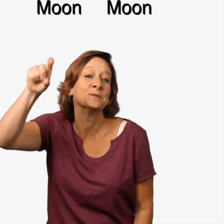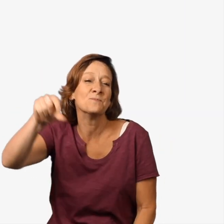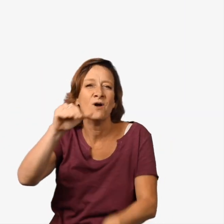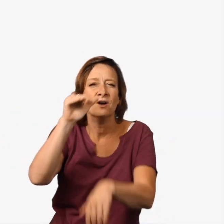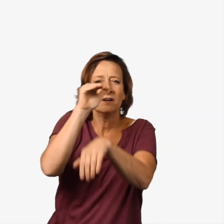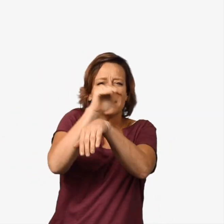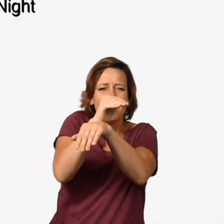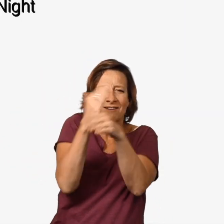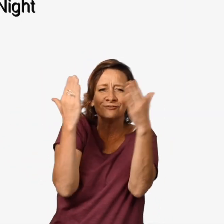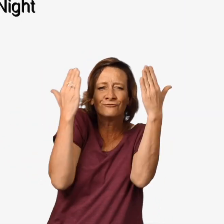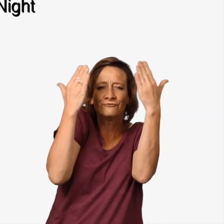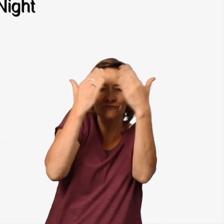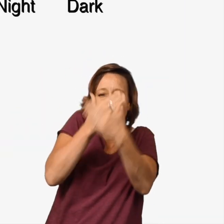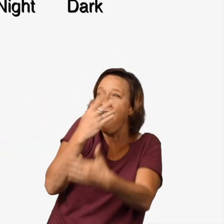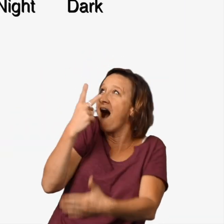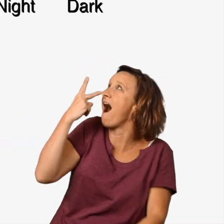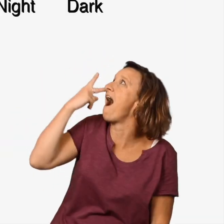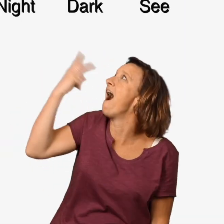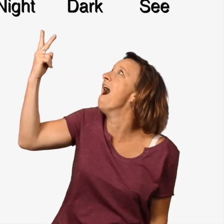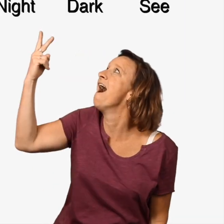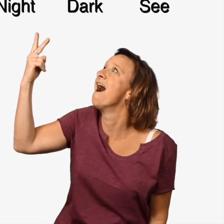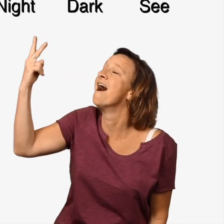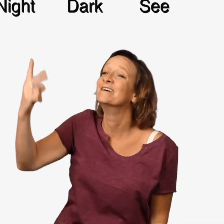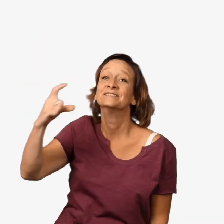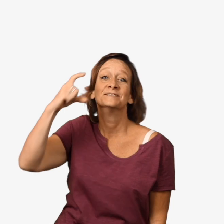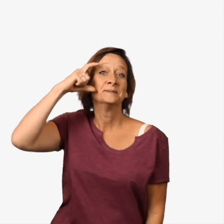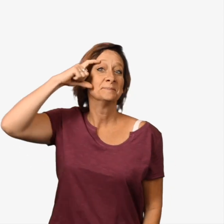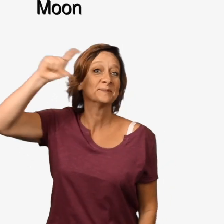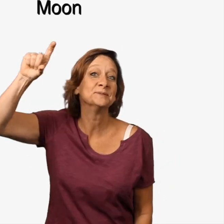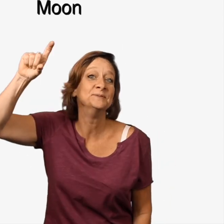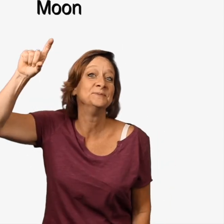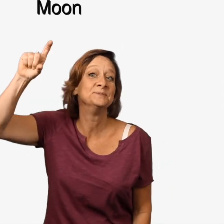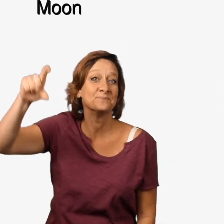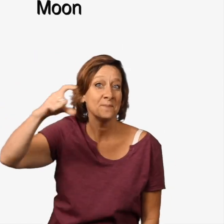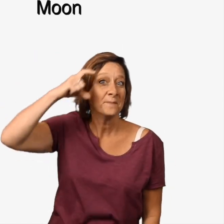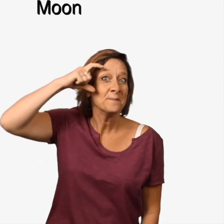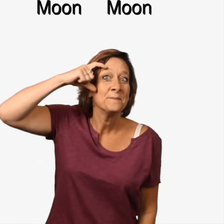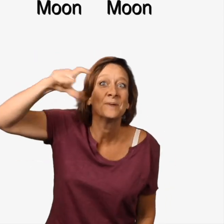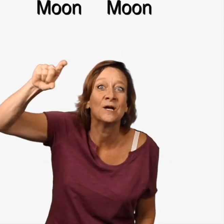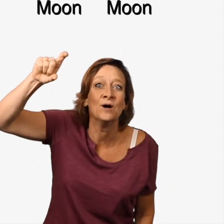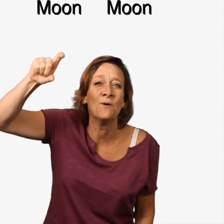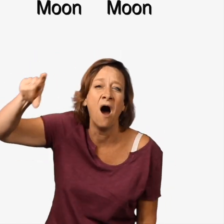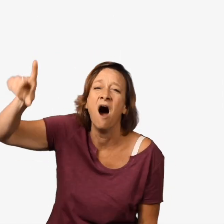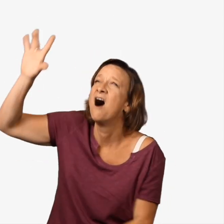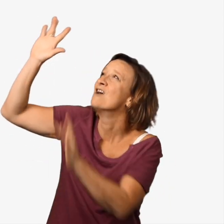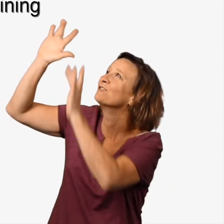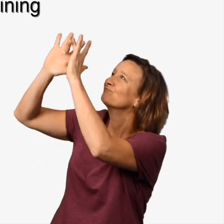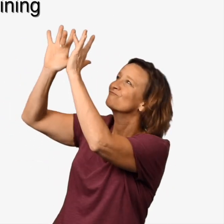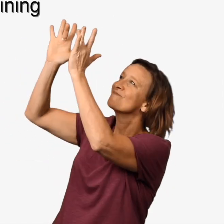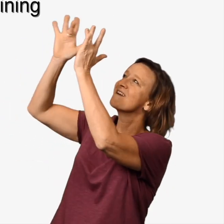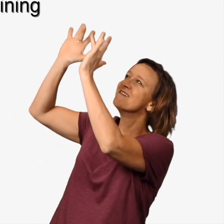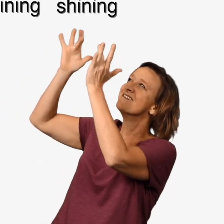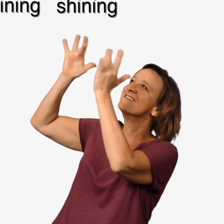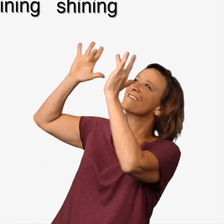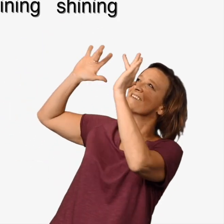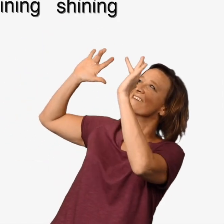Night, dark, sea Moon, moon Shining, shining,